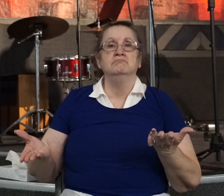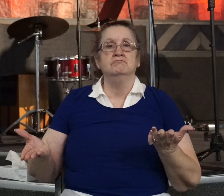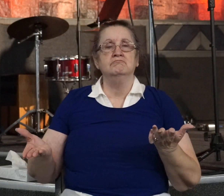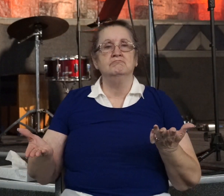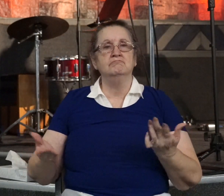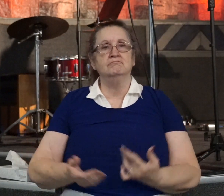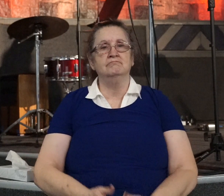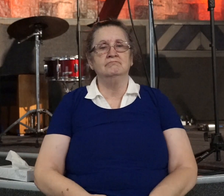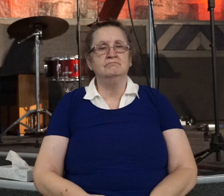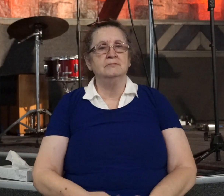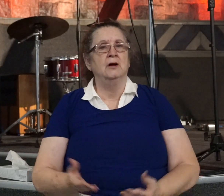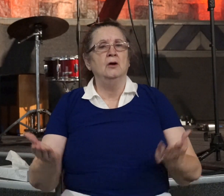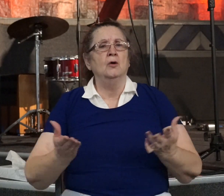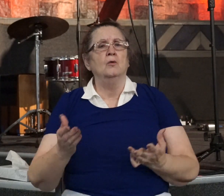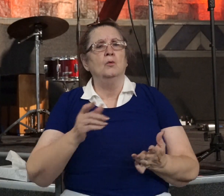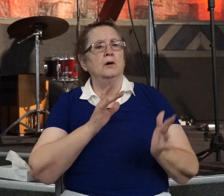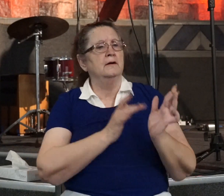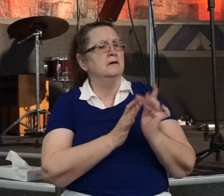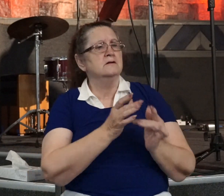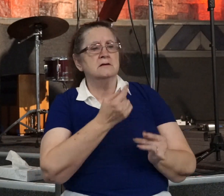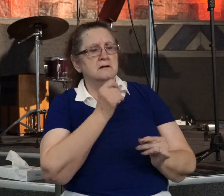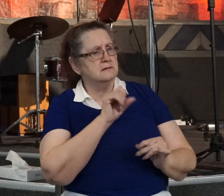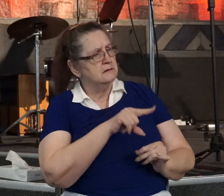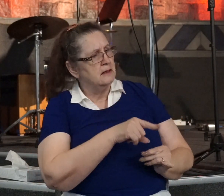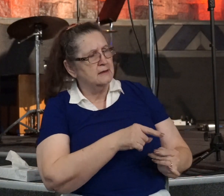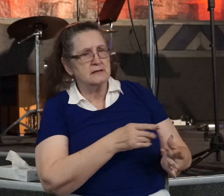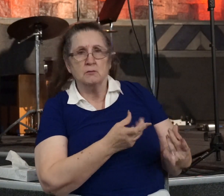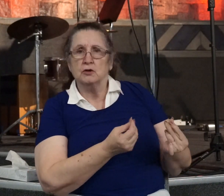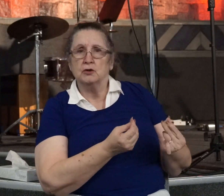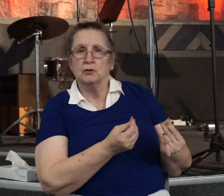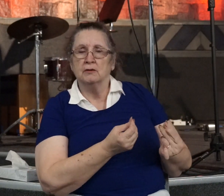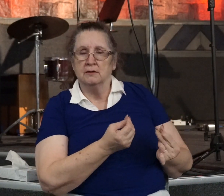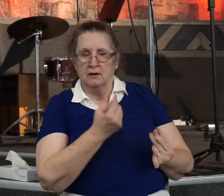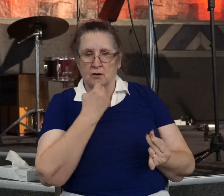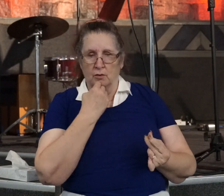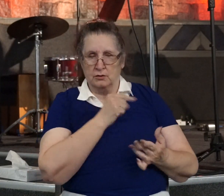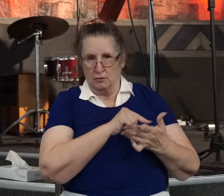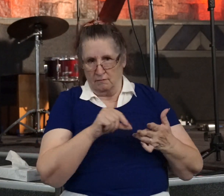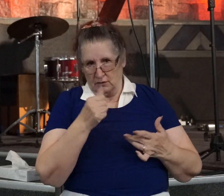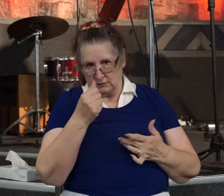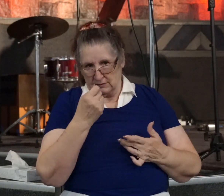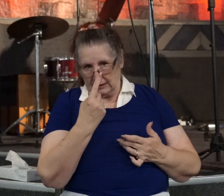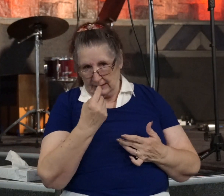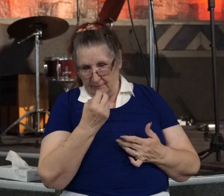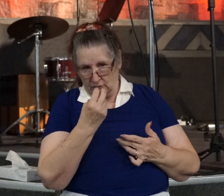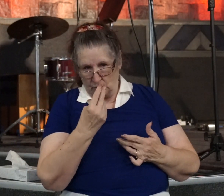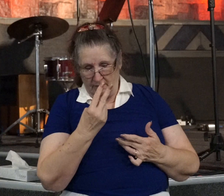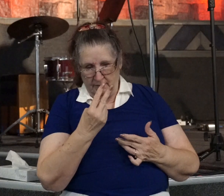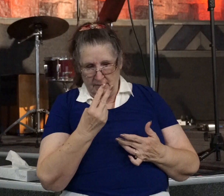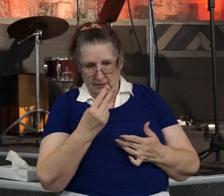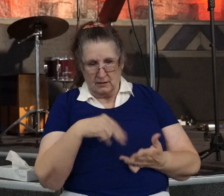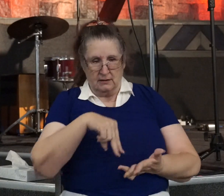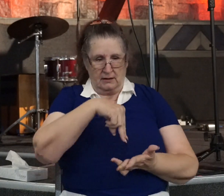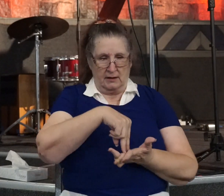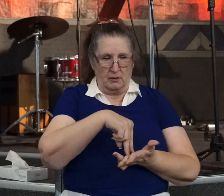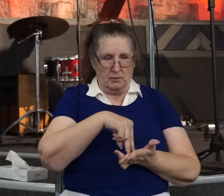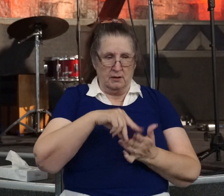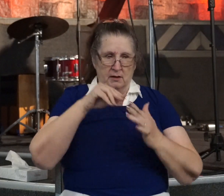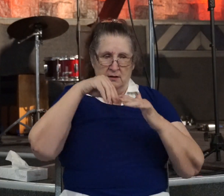And what was it that Jesus called him to do? Well, we're told in verses 11 and 12 that he was to get up and to go to a certain